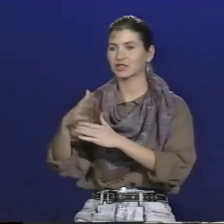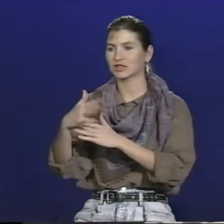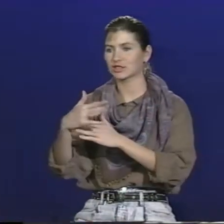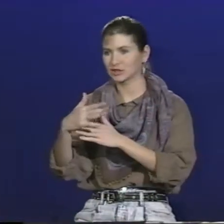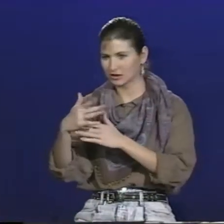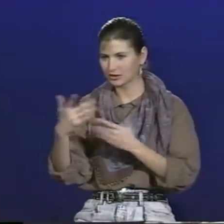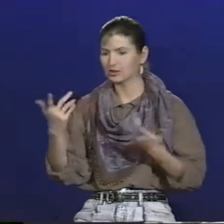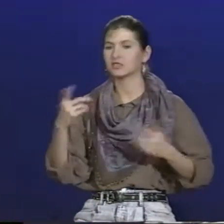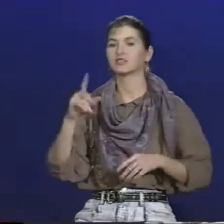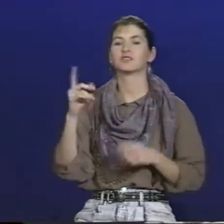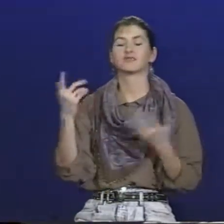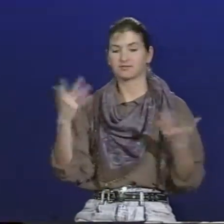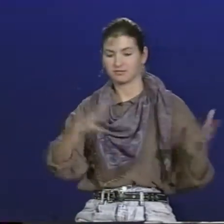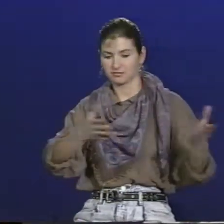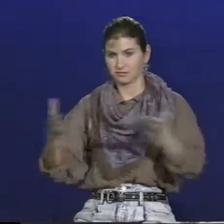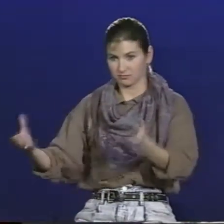First you're going to need to clean the fish.